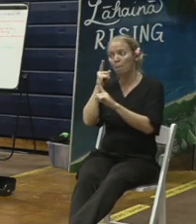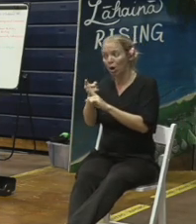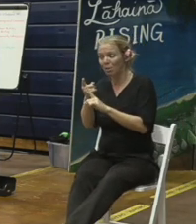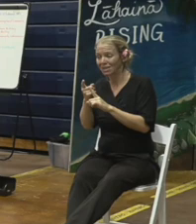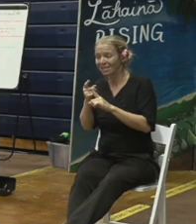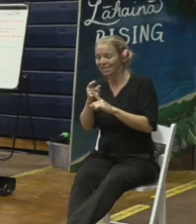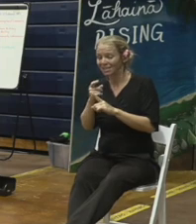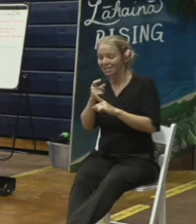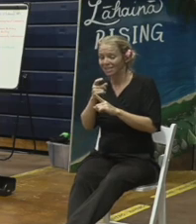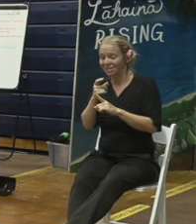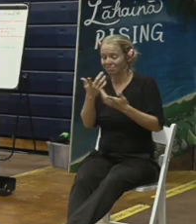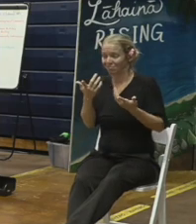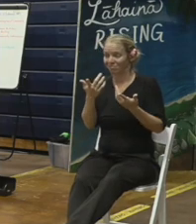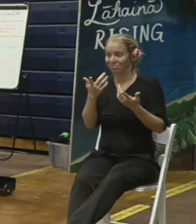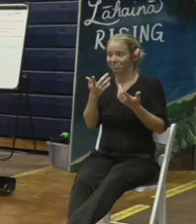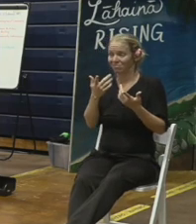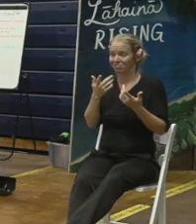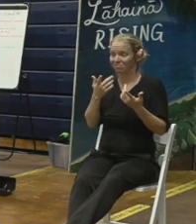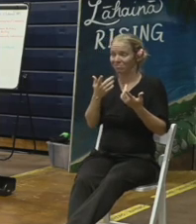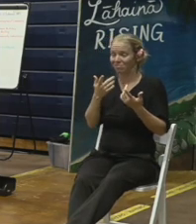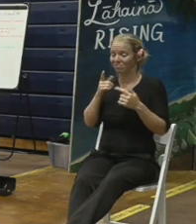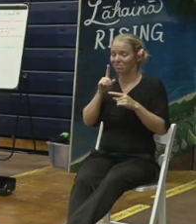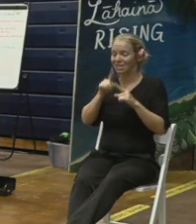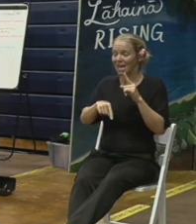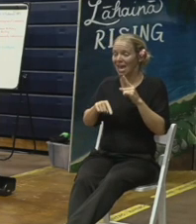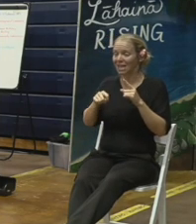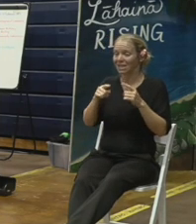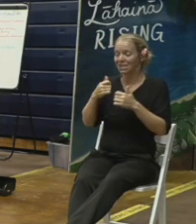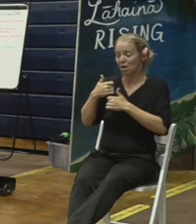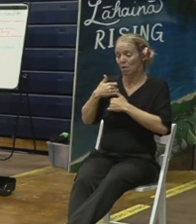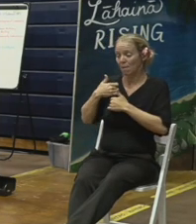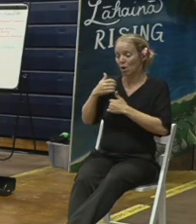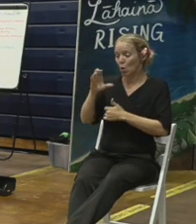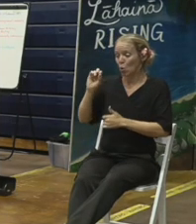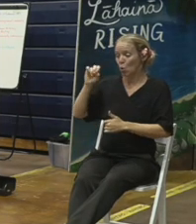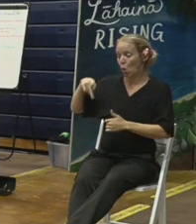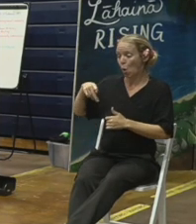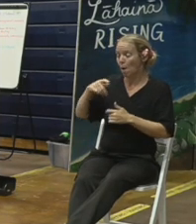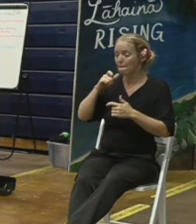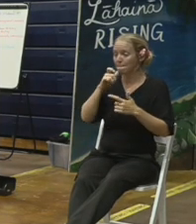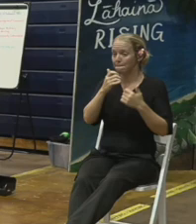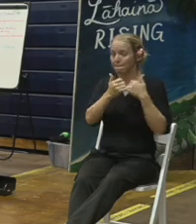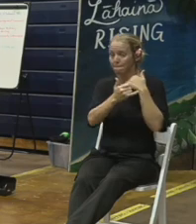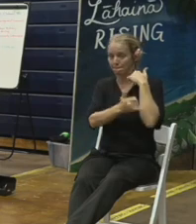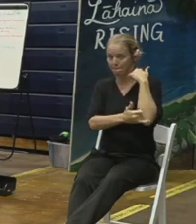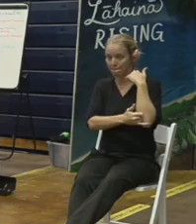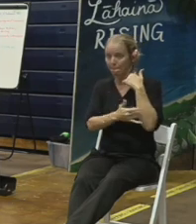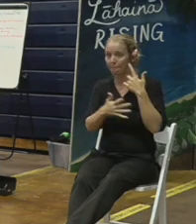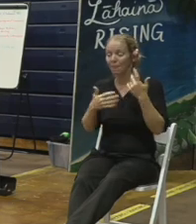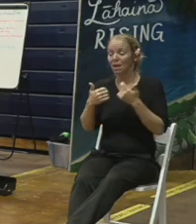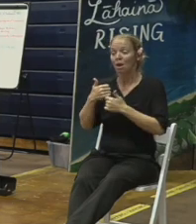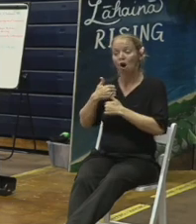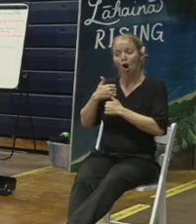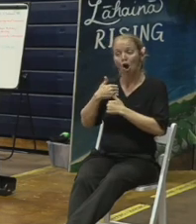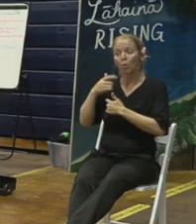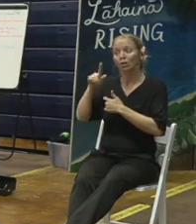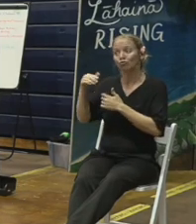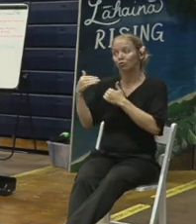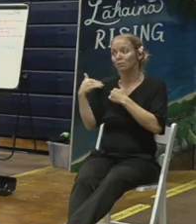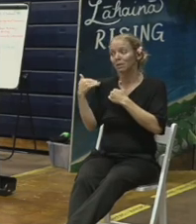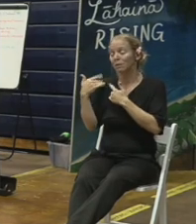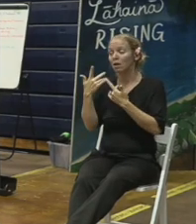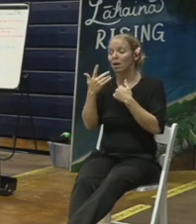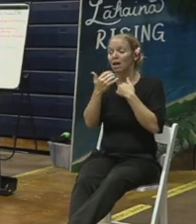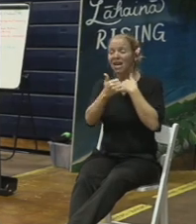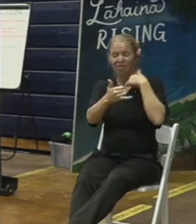this is not on the county this is directly on the core of engineers so that is their responsibility in my eyes the county has actually been